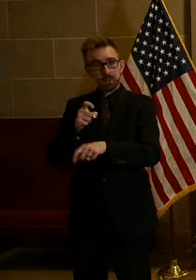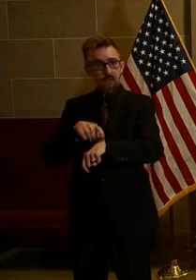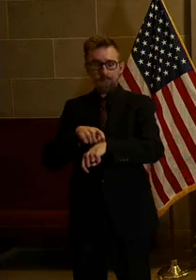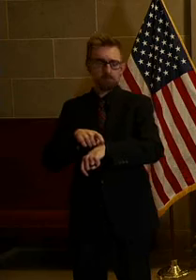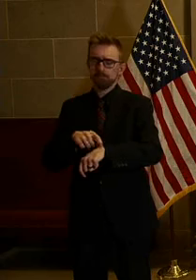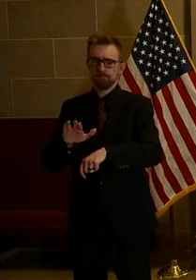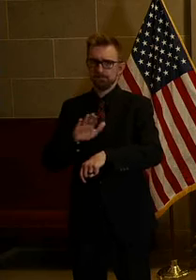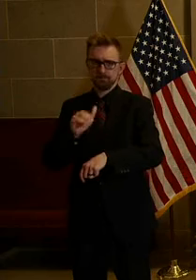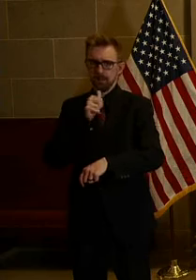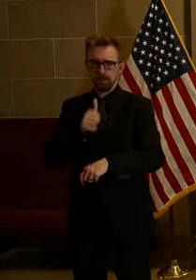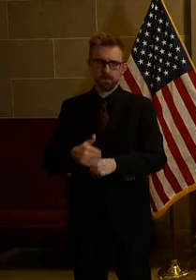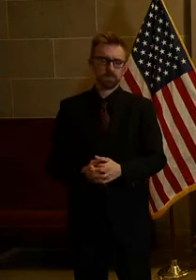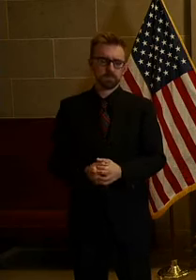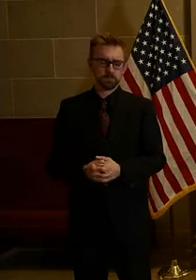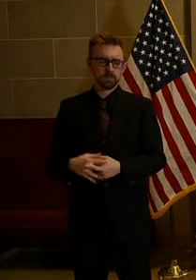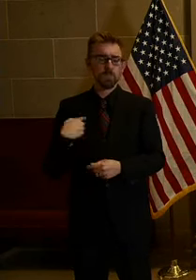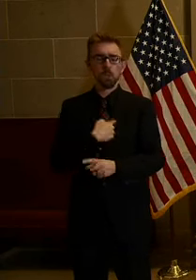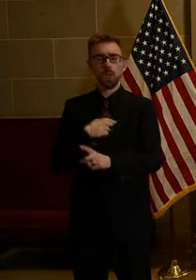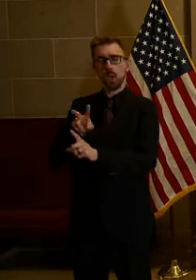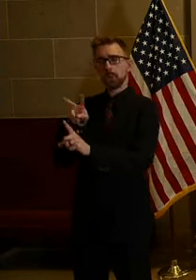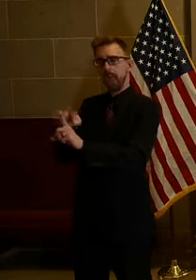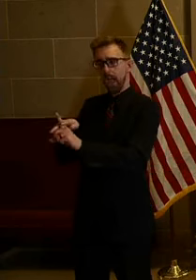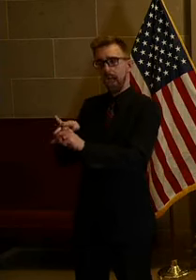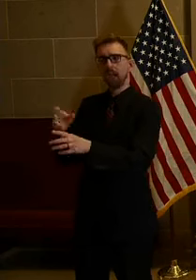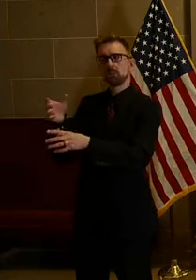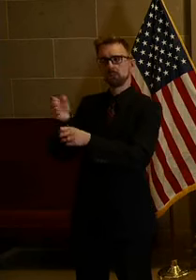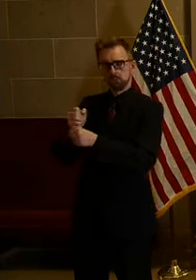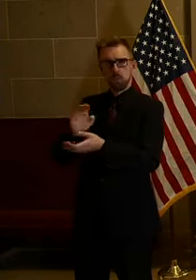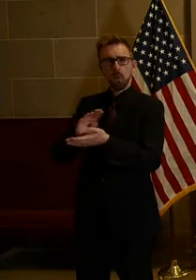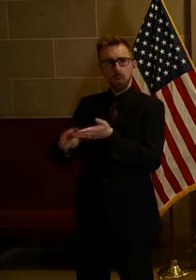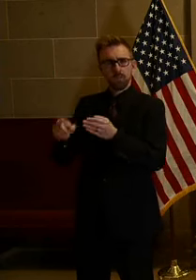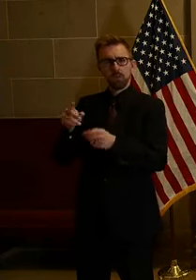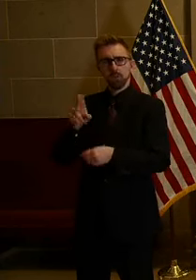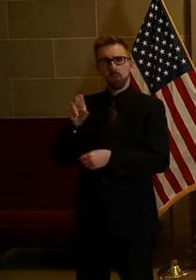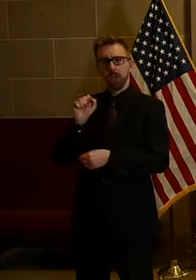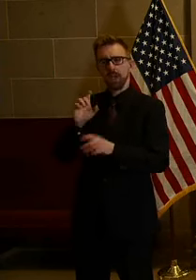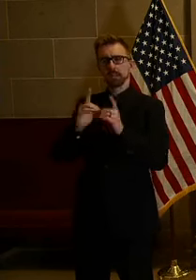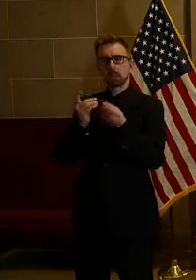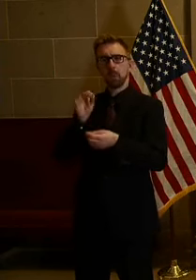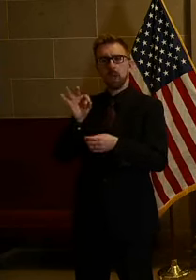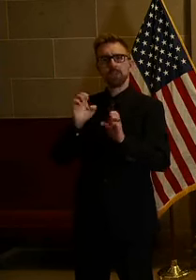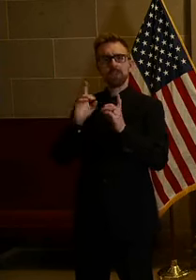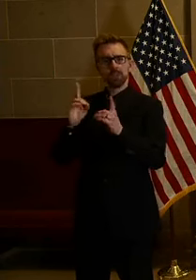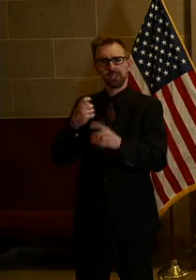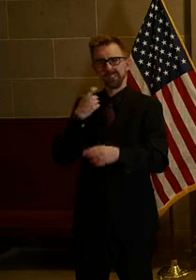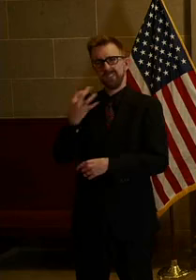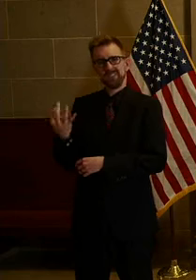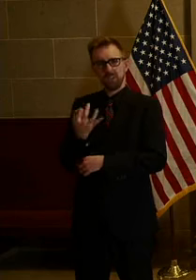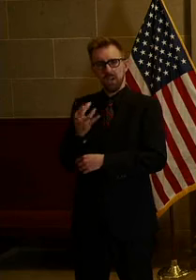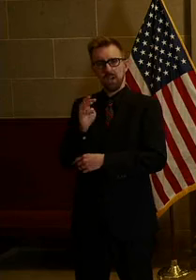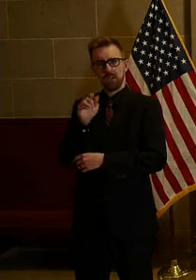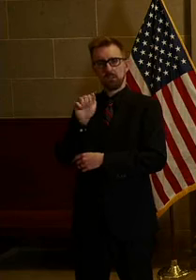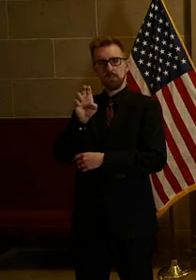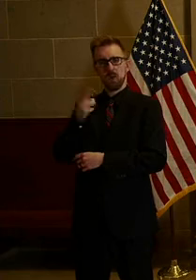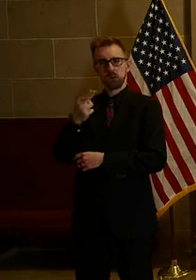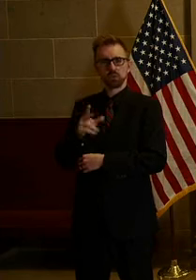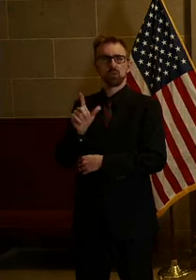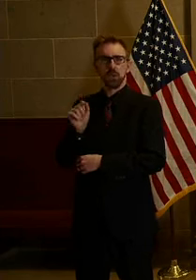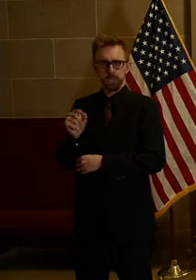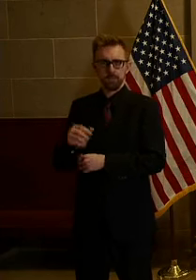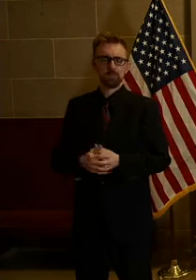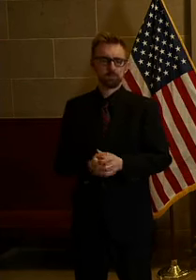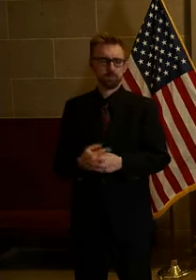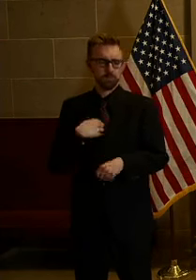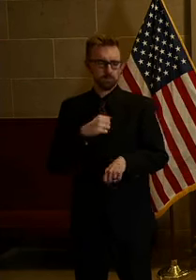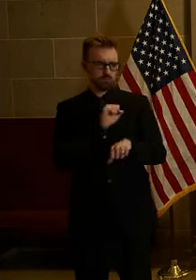We applied for and received a waiver from the U.S. Department of Education on Friday, March the 20th. We worked with